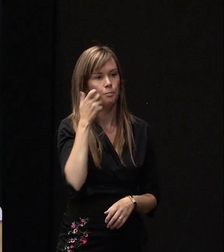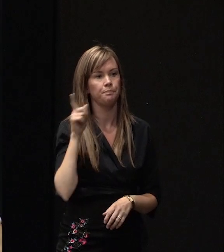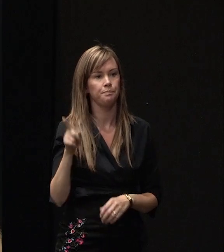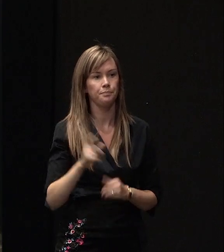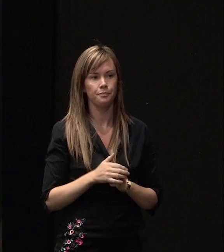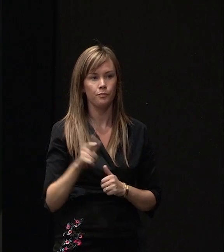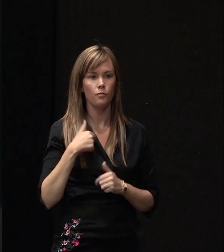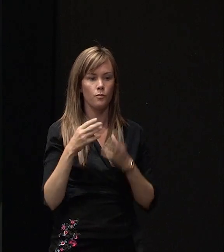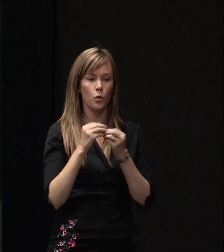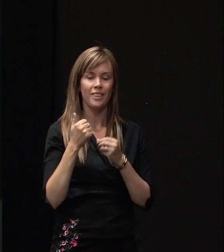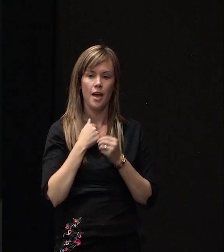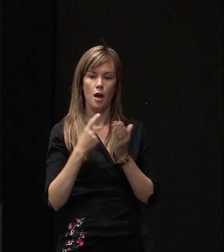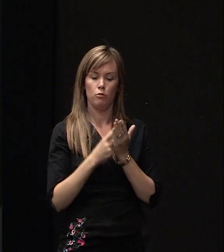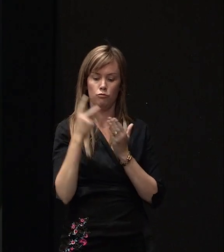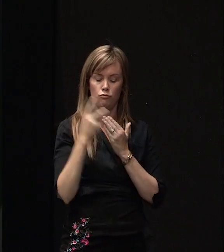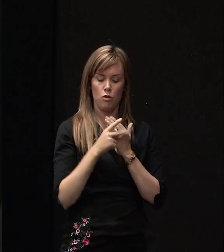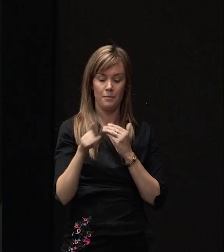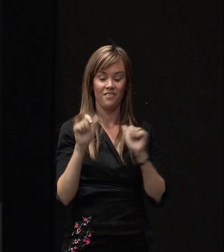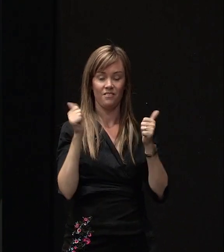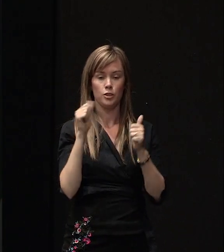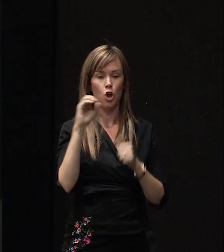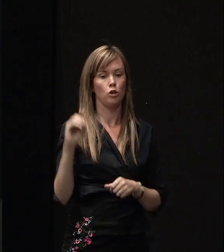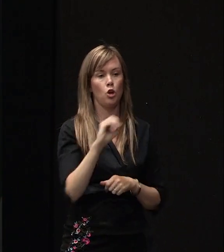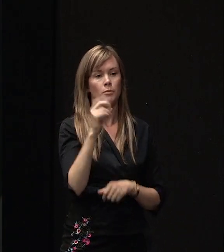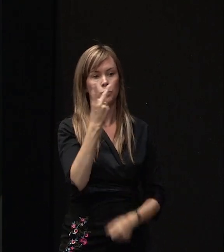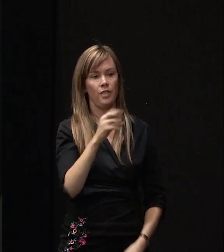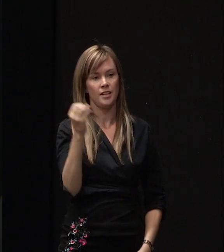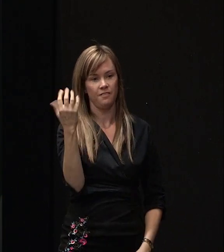Yeah, our programme of work finishes October 2015.